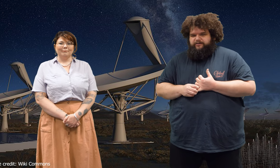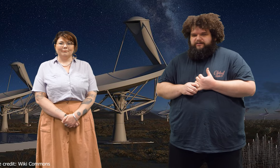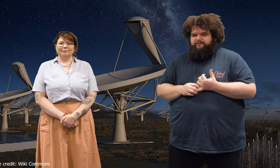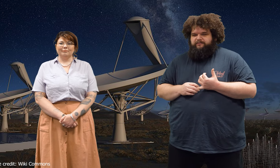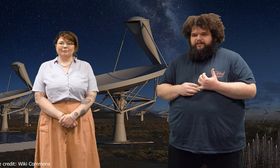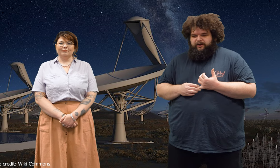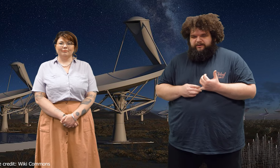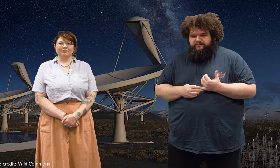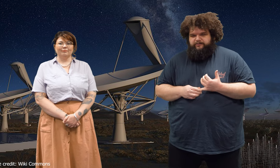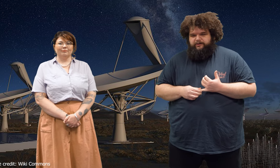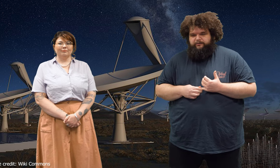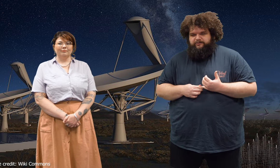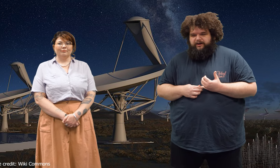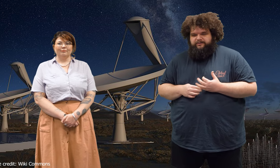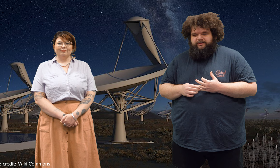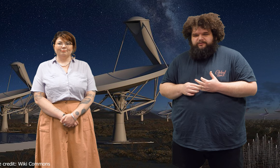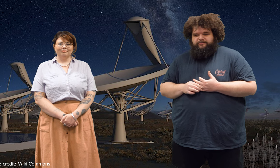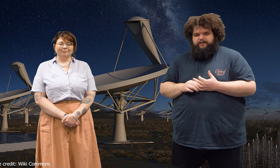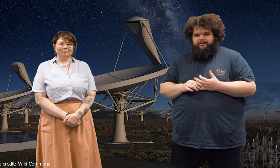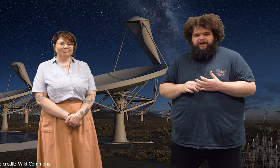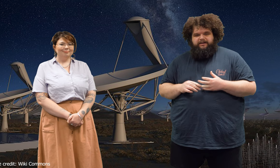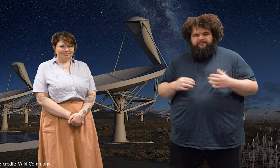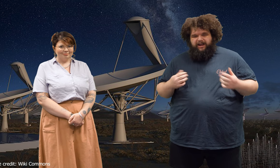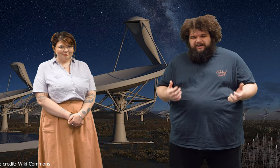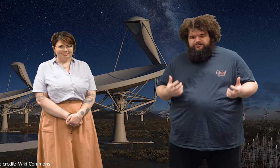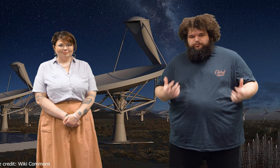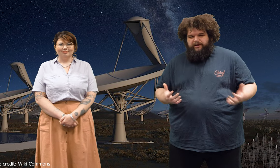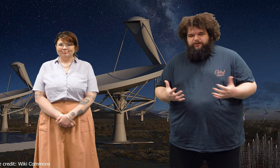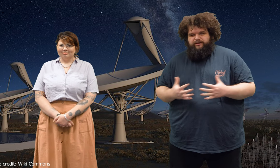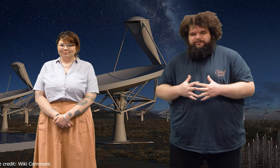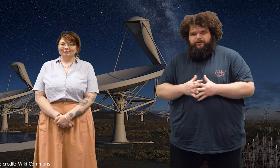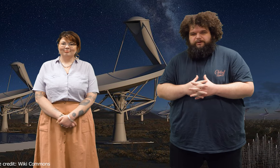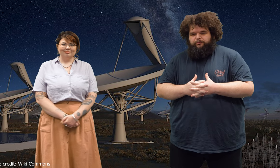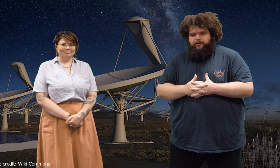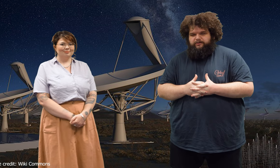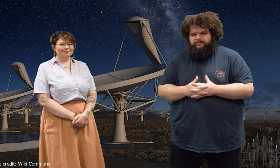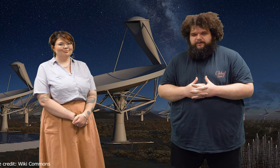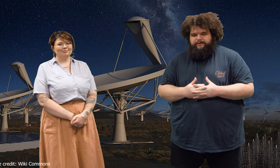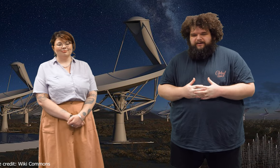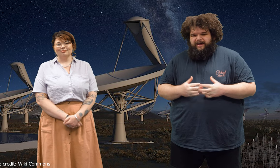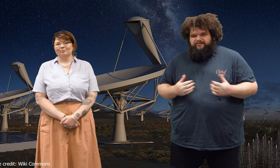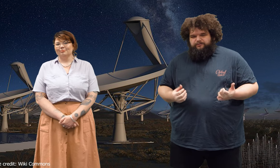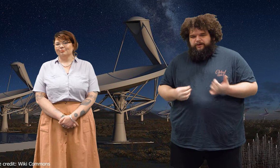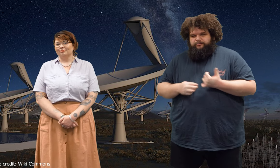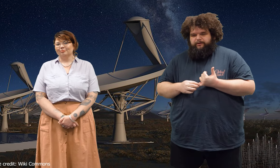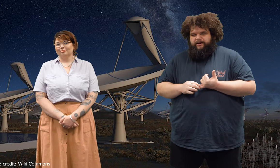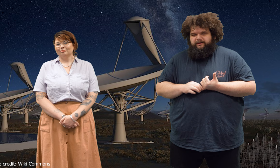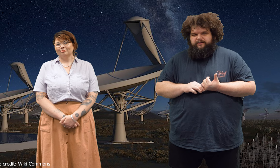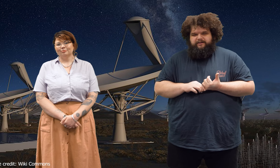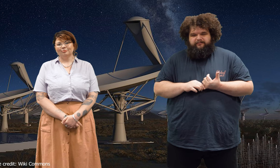conceived of in the 90s, with scientists interested in the making of the largest radio telescope in the world. As of 2021, there are